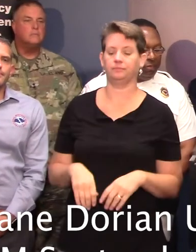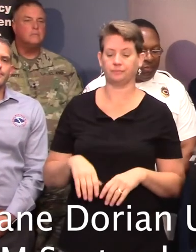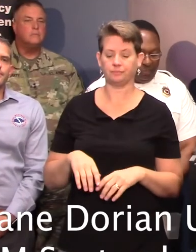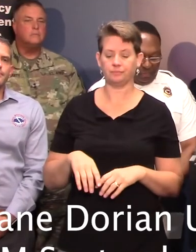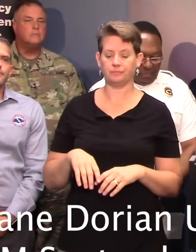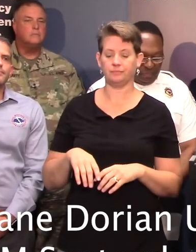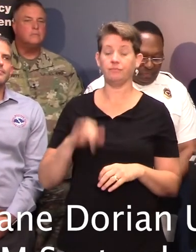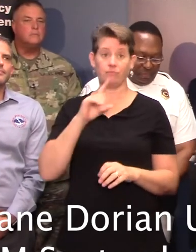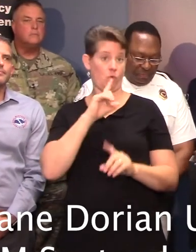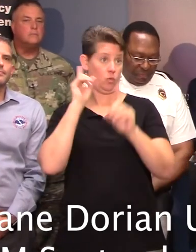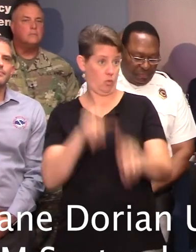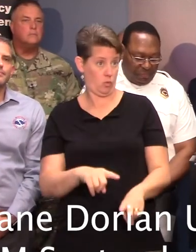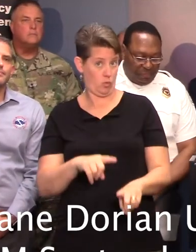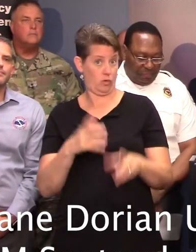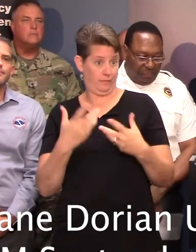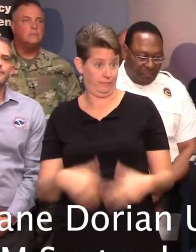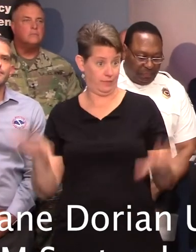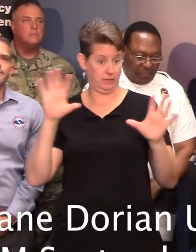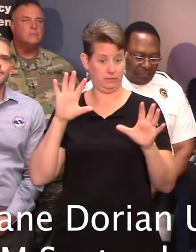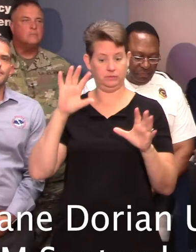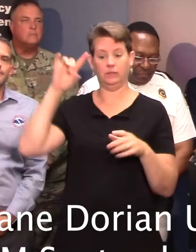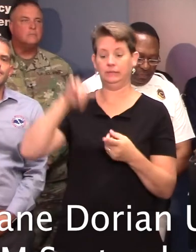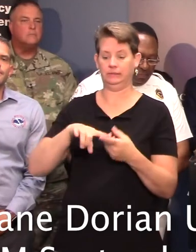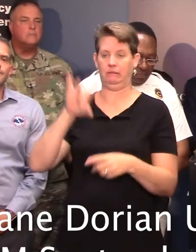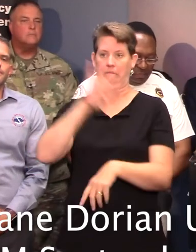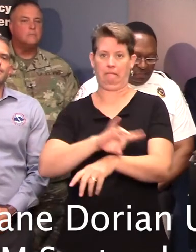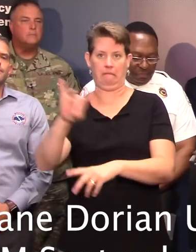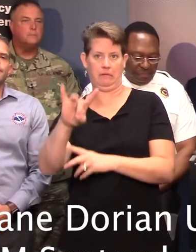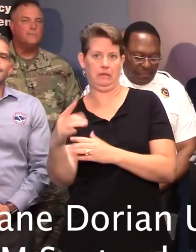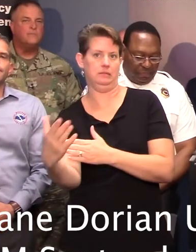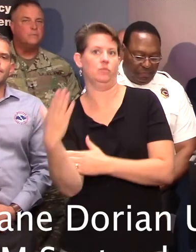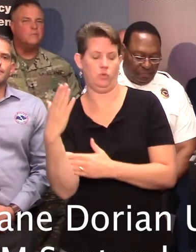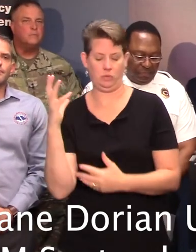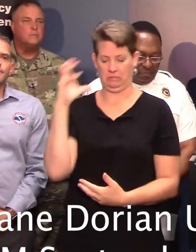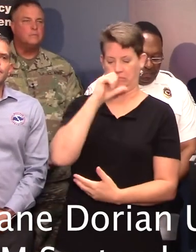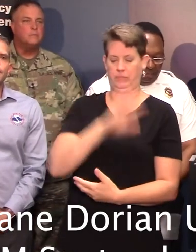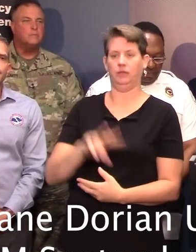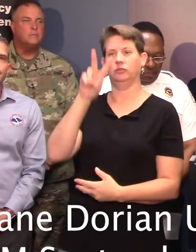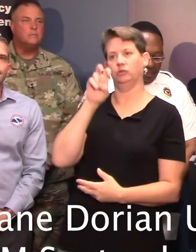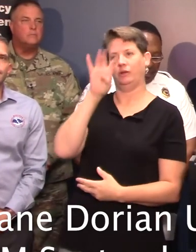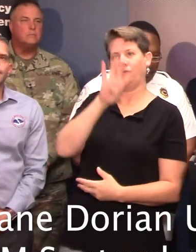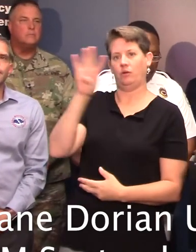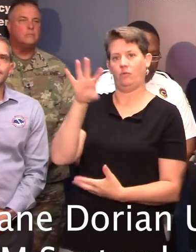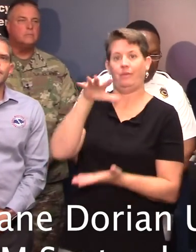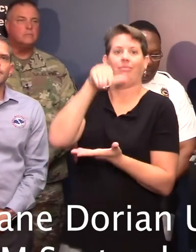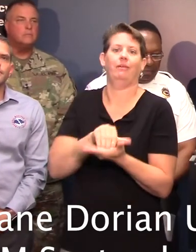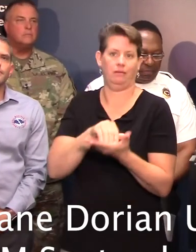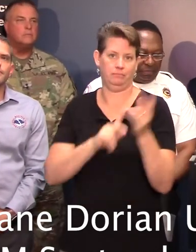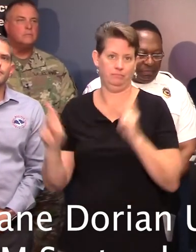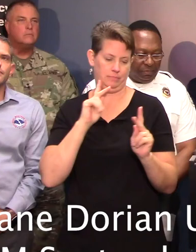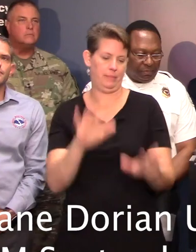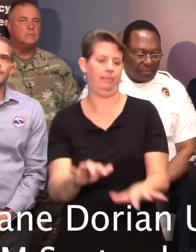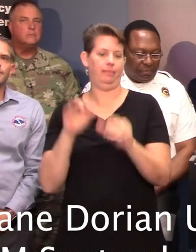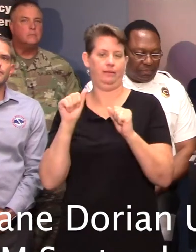evacuation order, and this is through 8 a.m. this morning, that we've had 244,000 evacuees leave